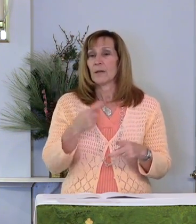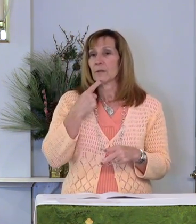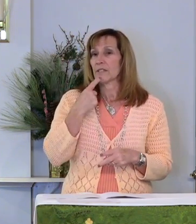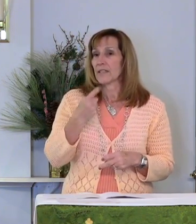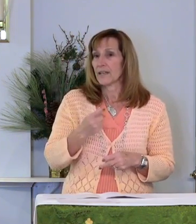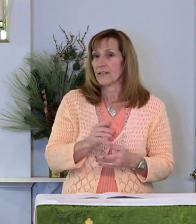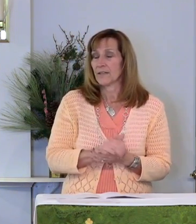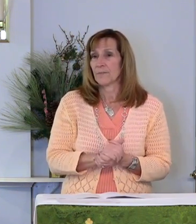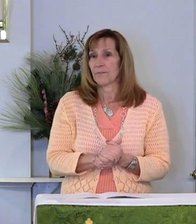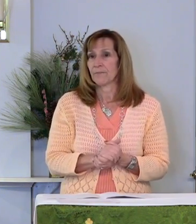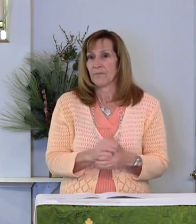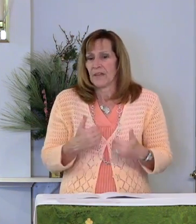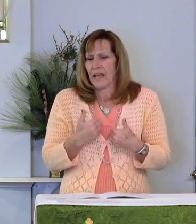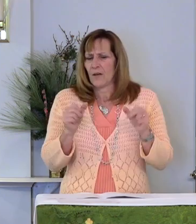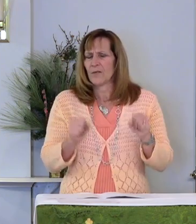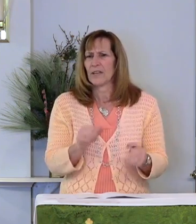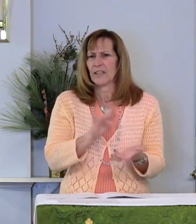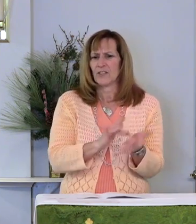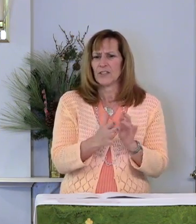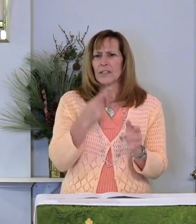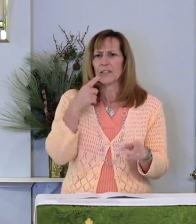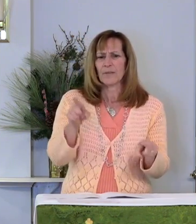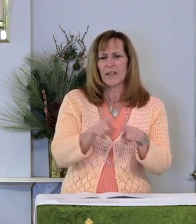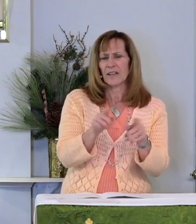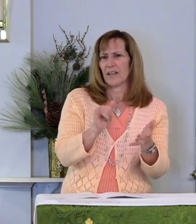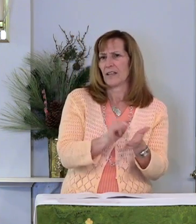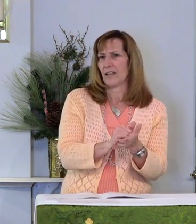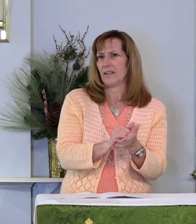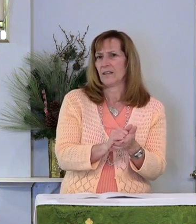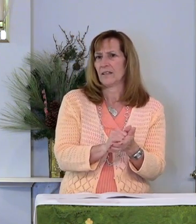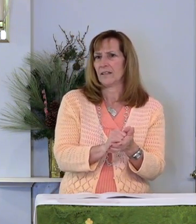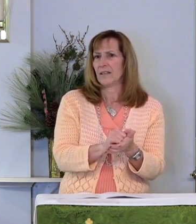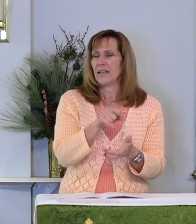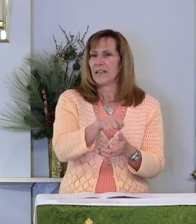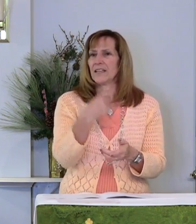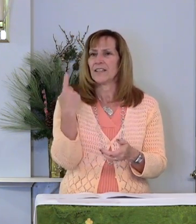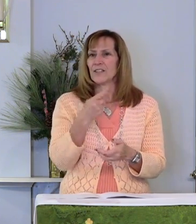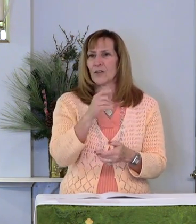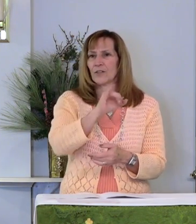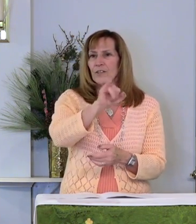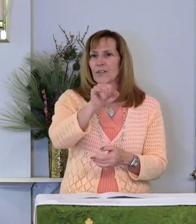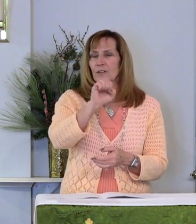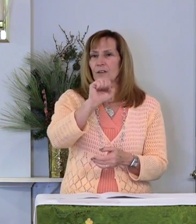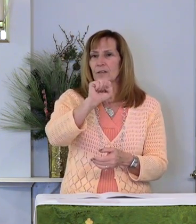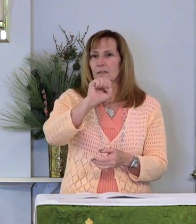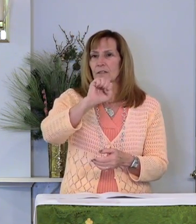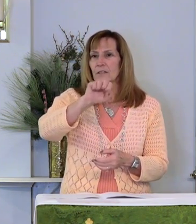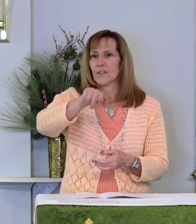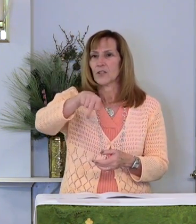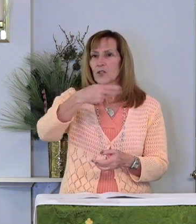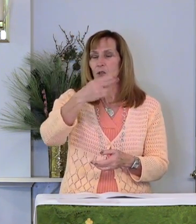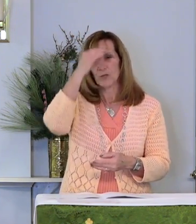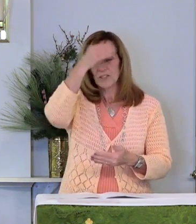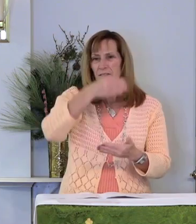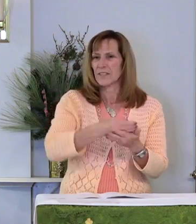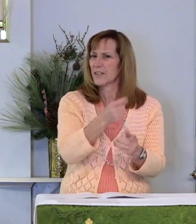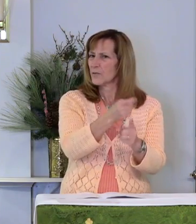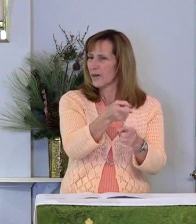said, How can he speak like this? He is only Joseph's son, isn't he?